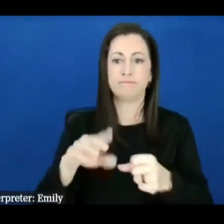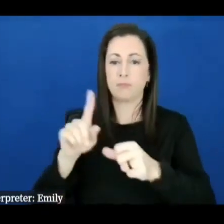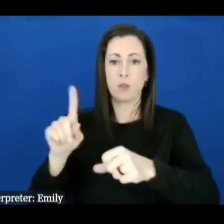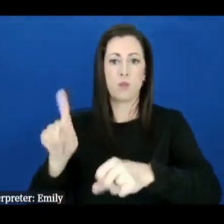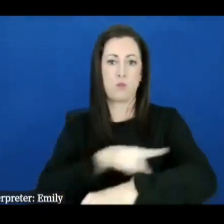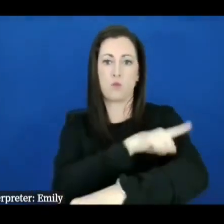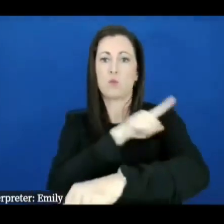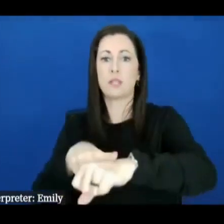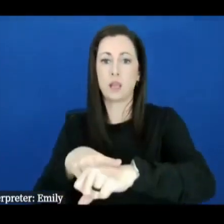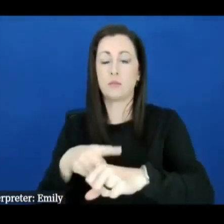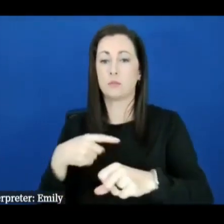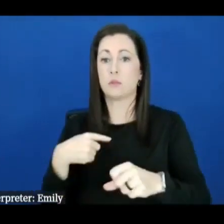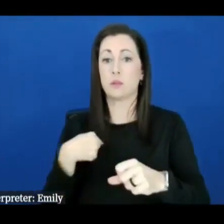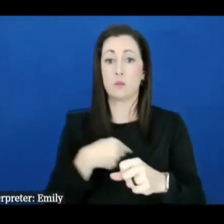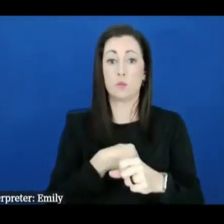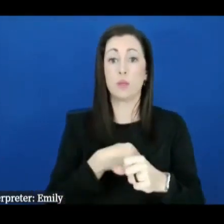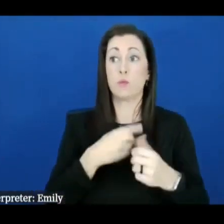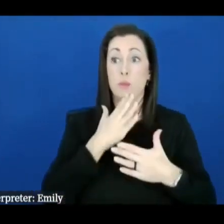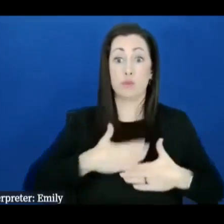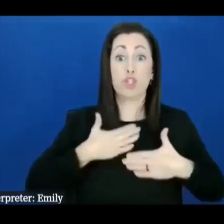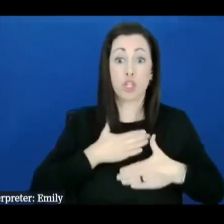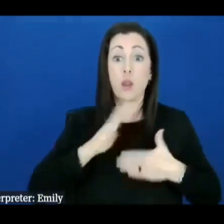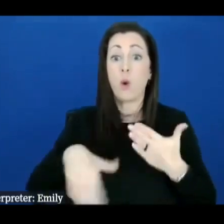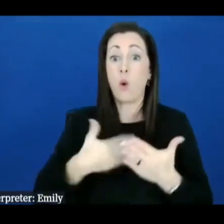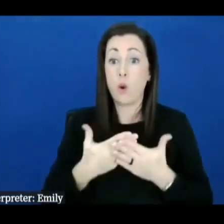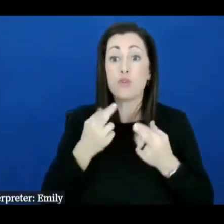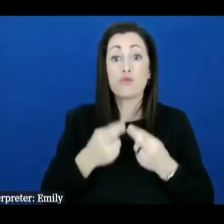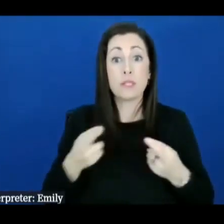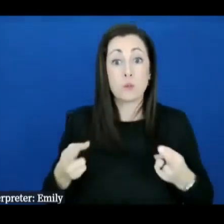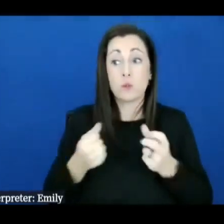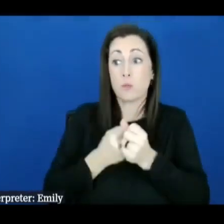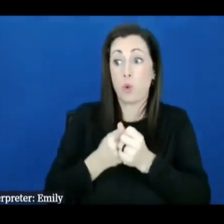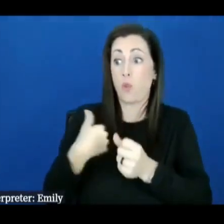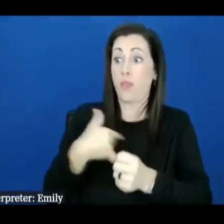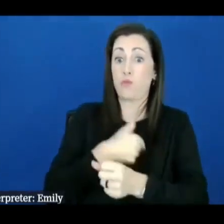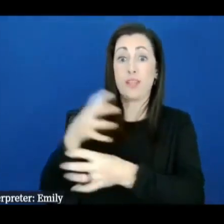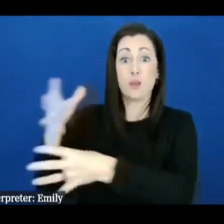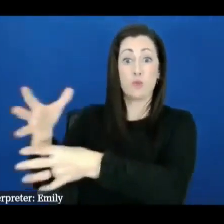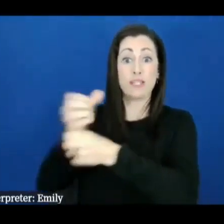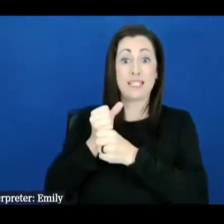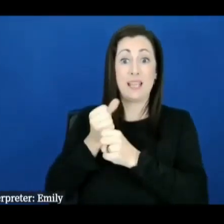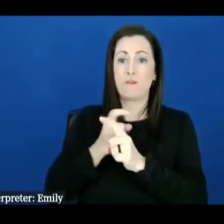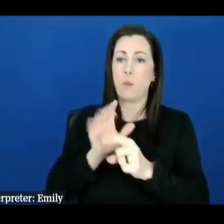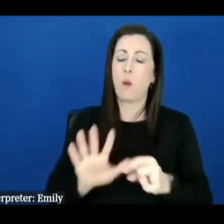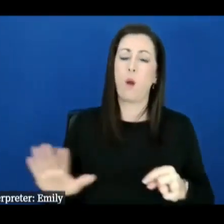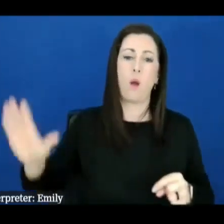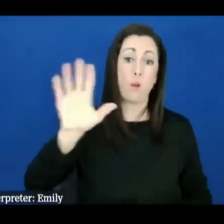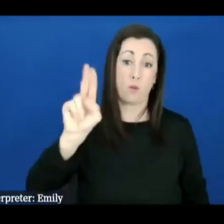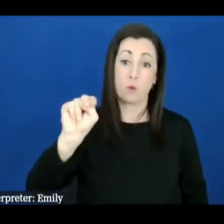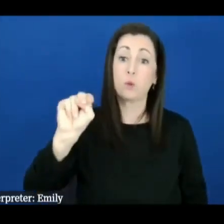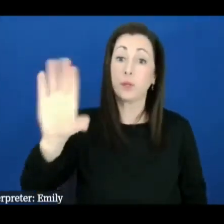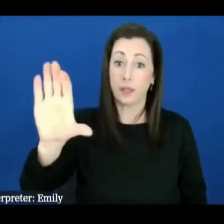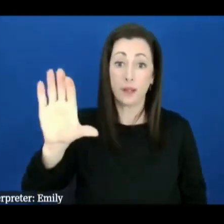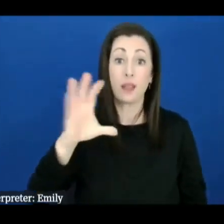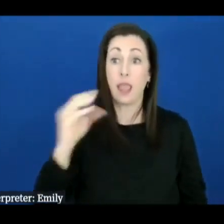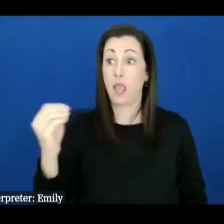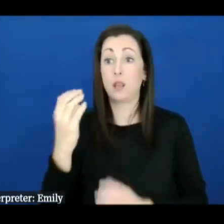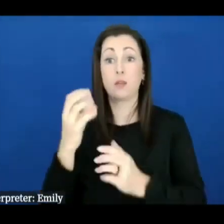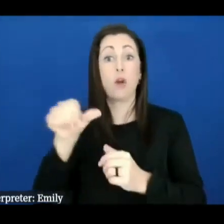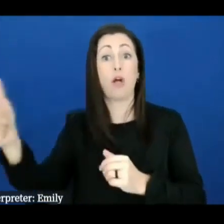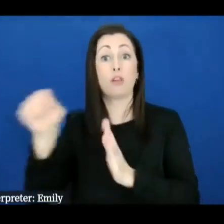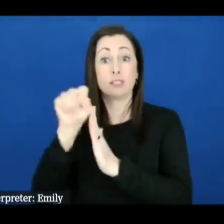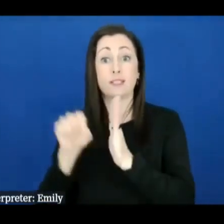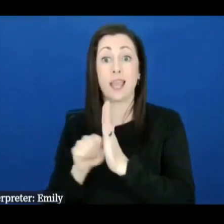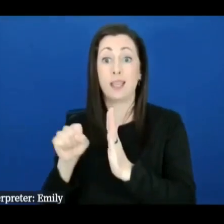that we have received um from all over um north carolina and out of state so we're very